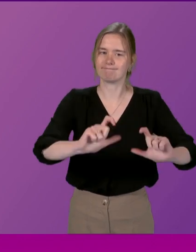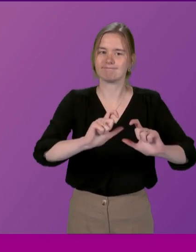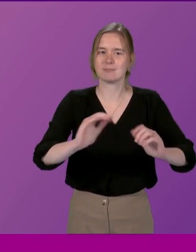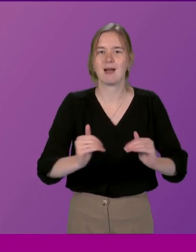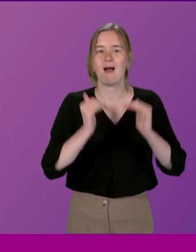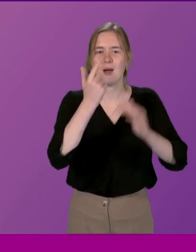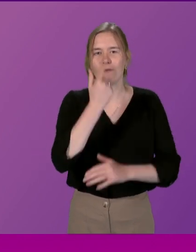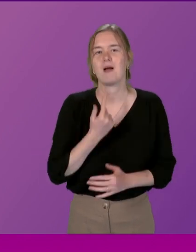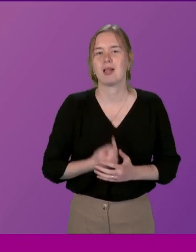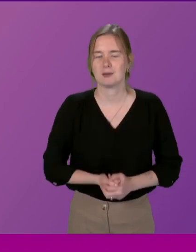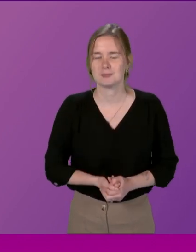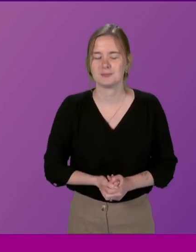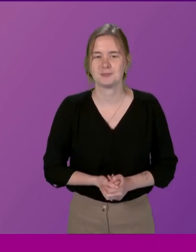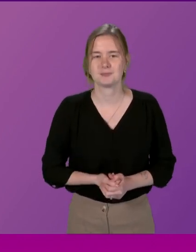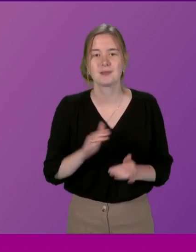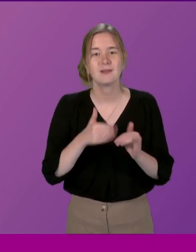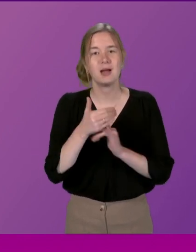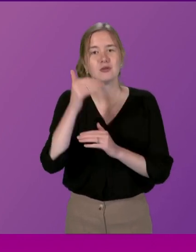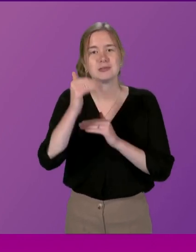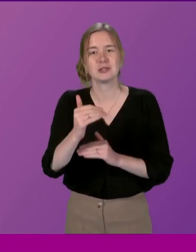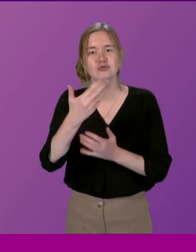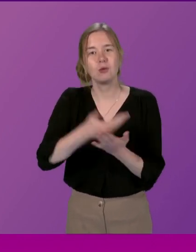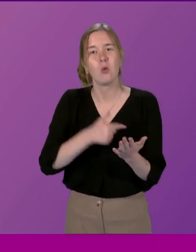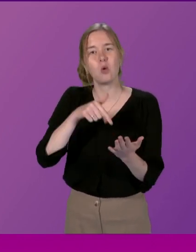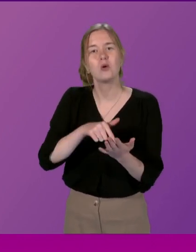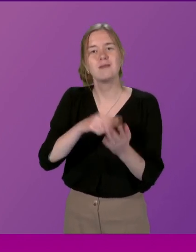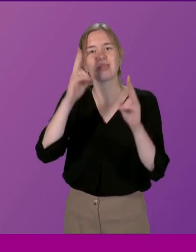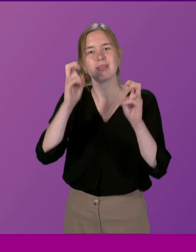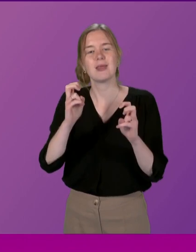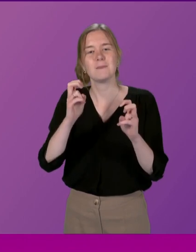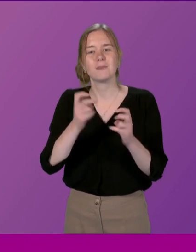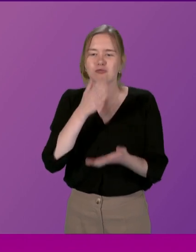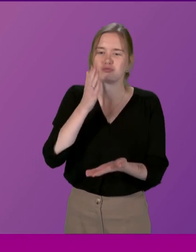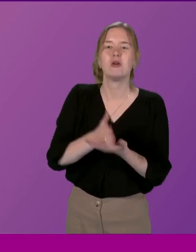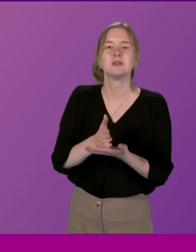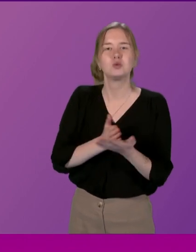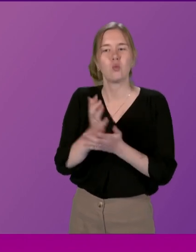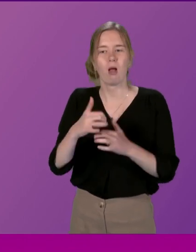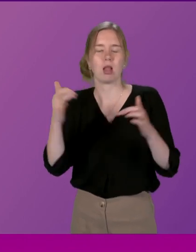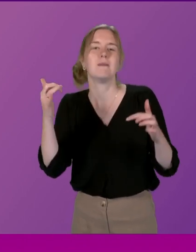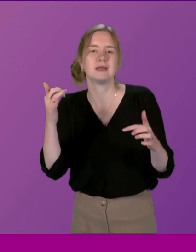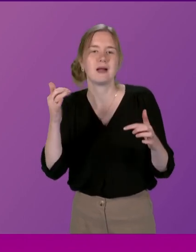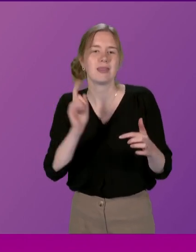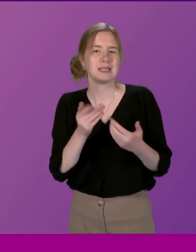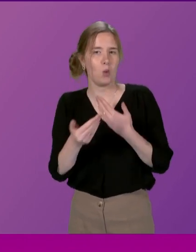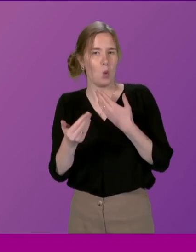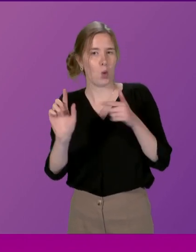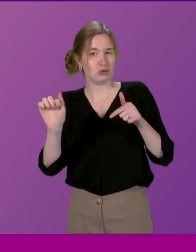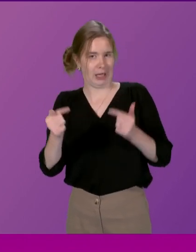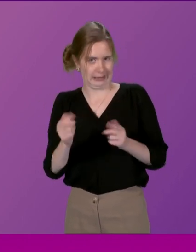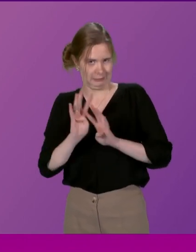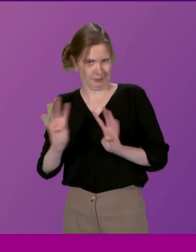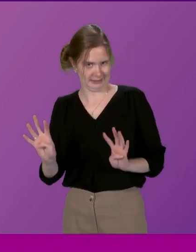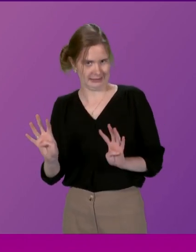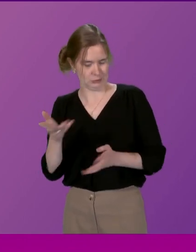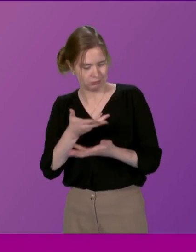higher profile The final section of the report sits under a theme of strengthening trust in Parliament And that was a bit more challenging for the Committee